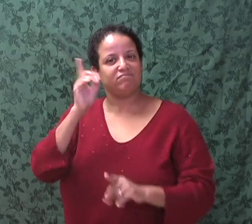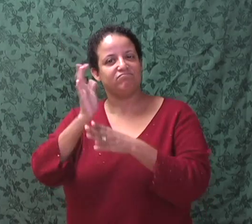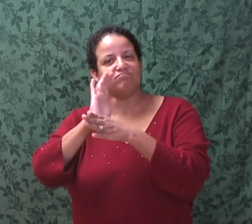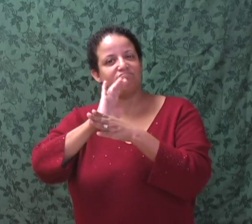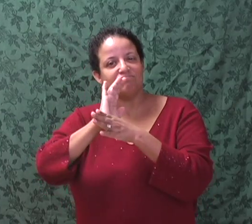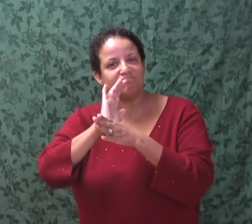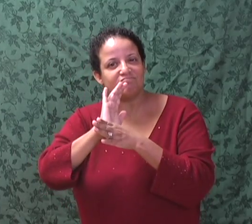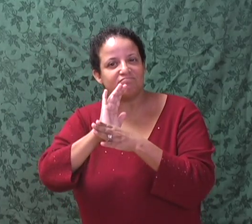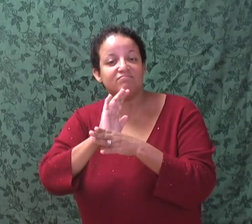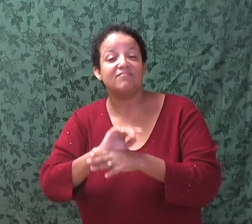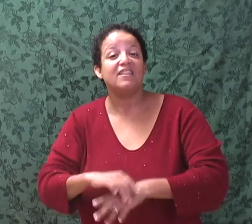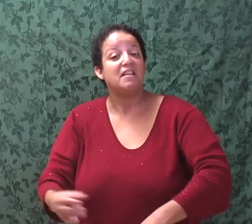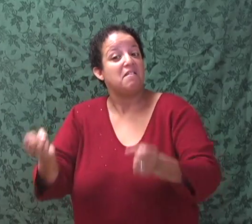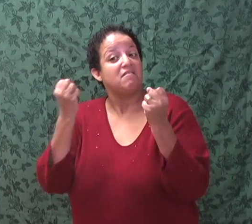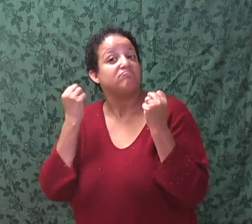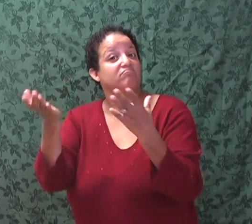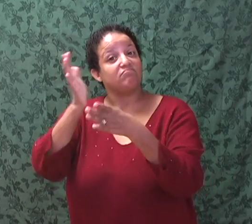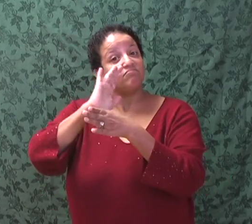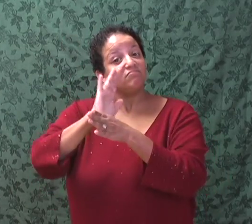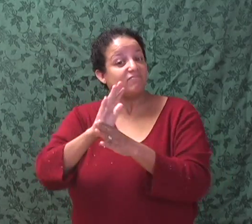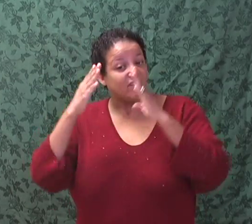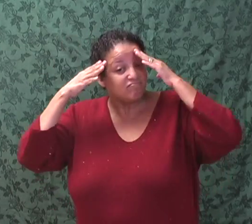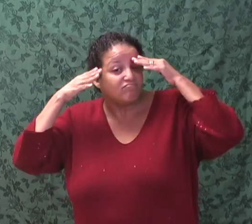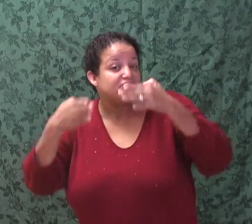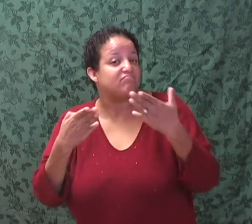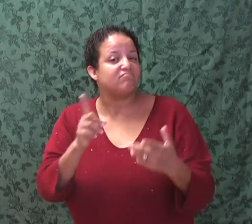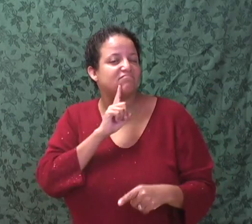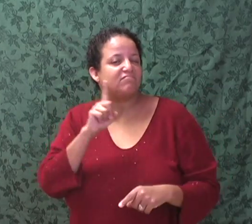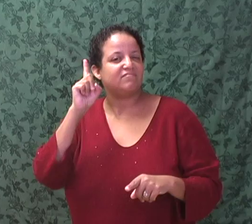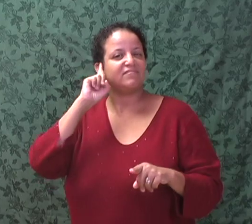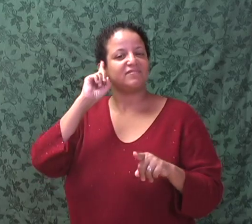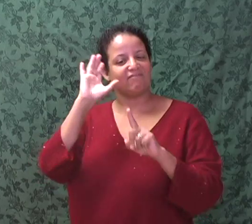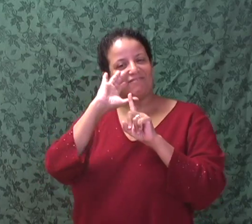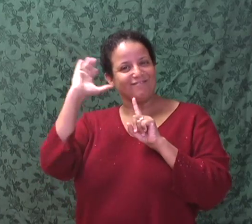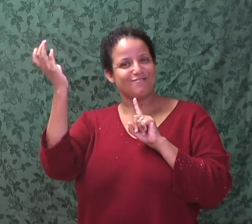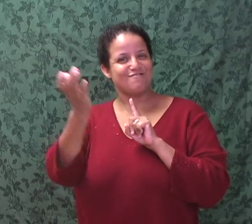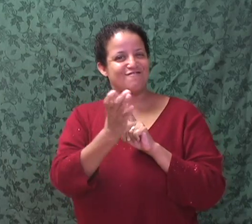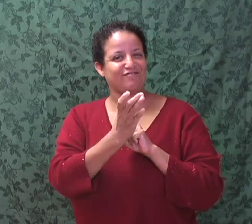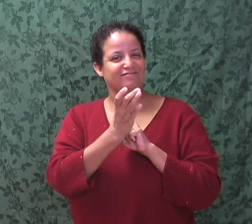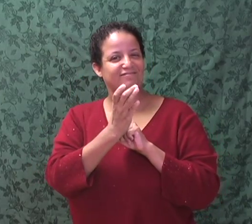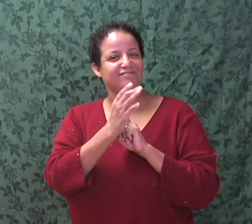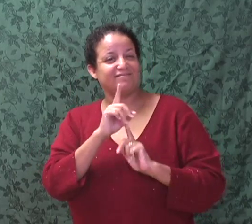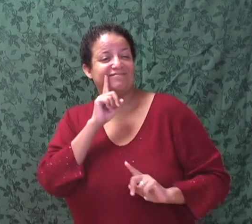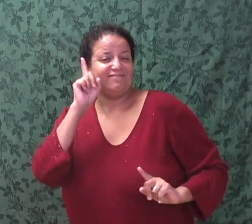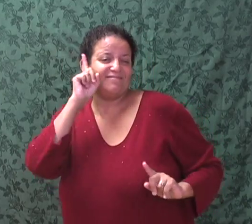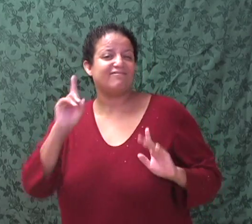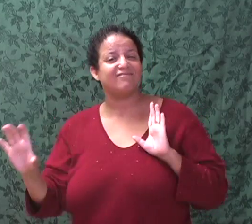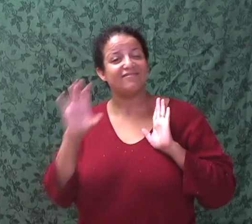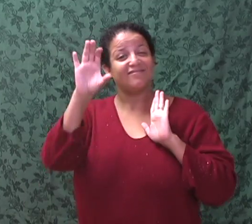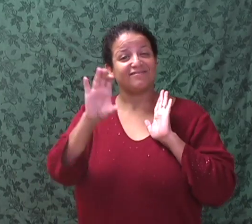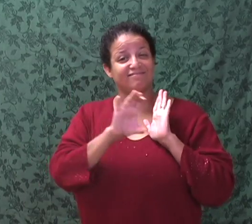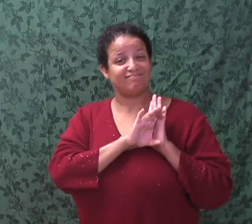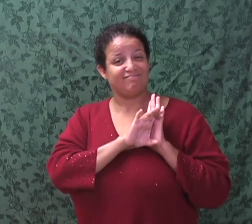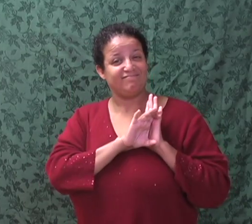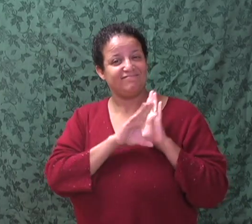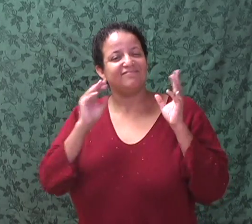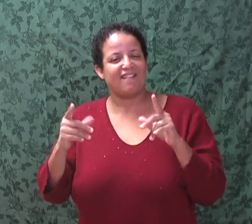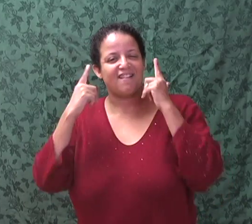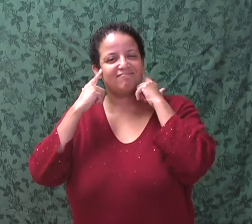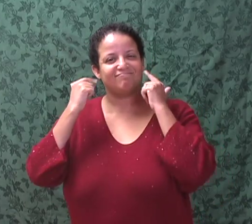to watch great films. Many feature themes about Deaf culture, characters and hearing